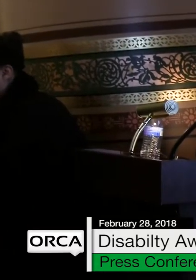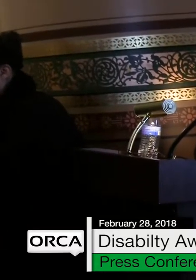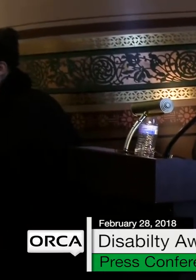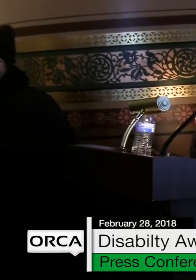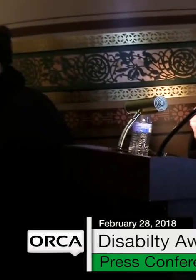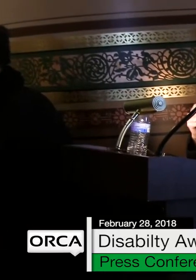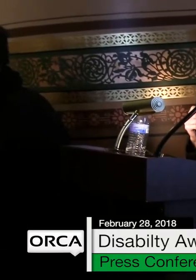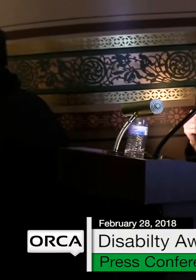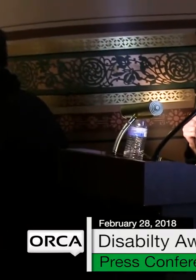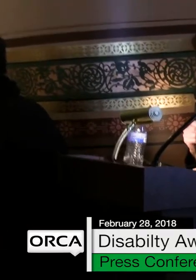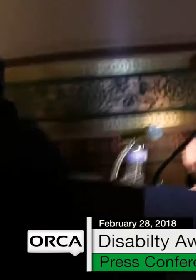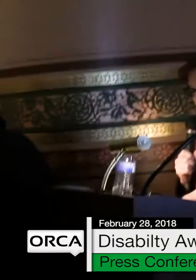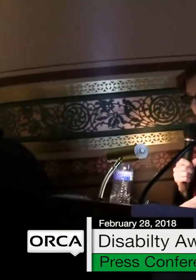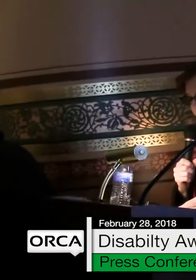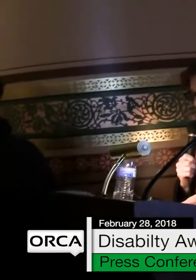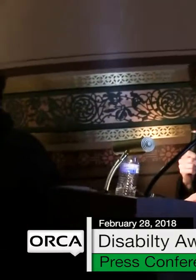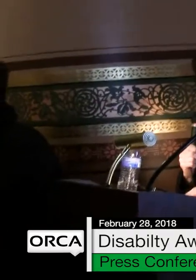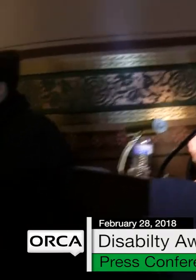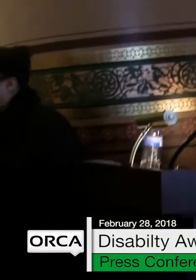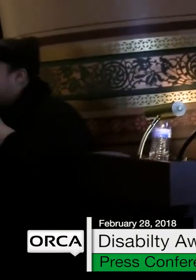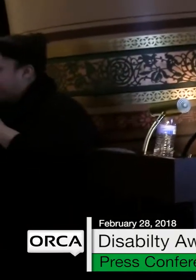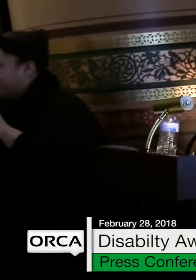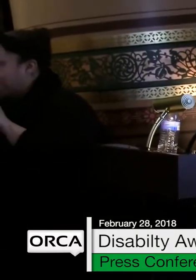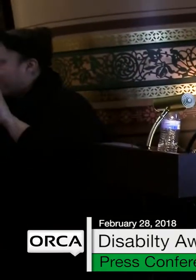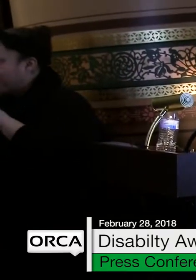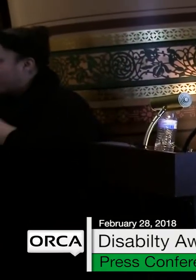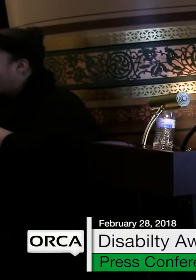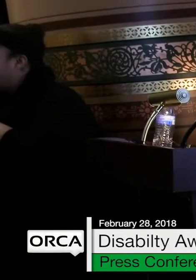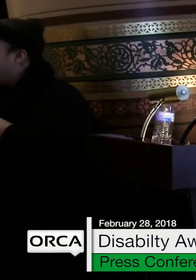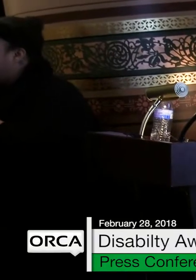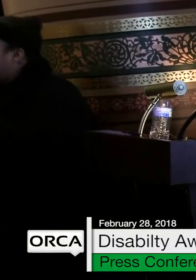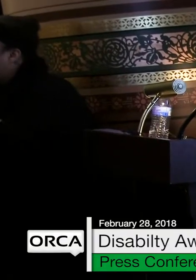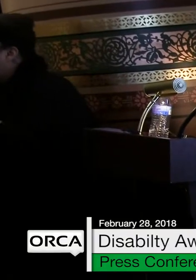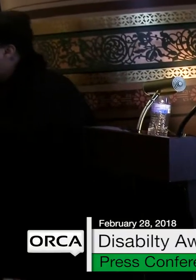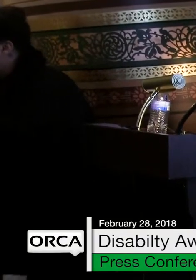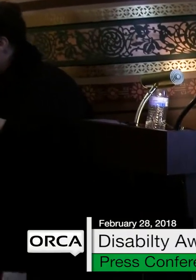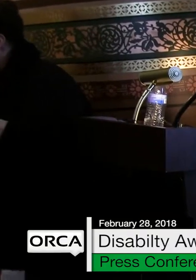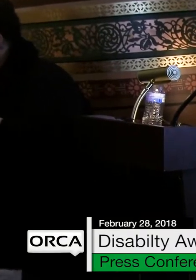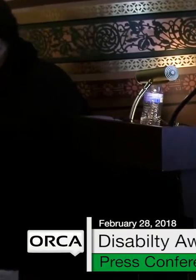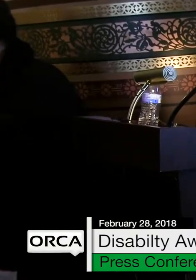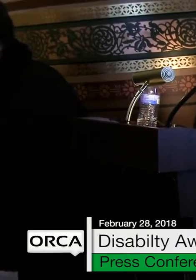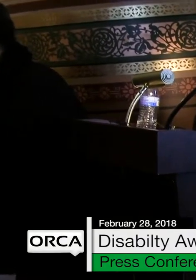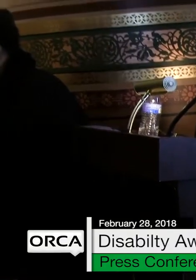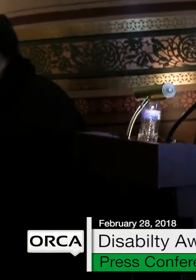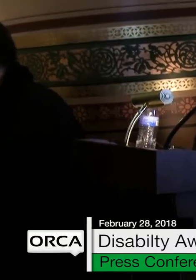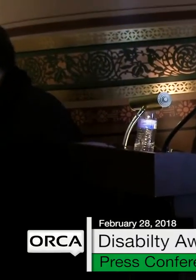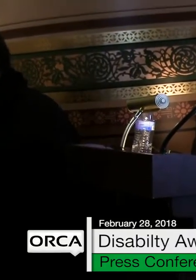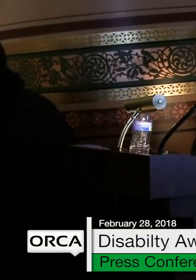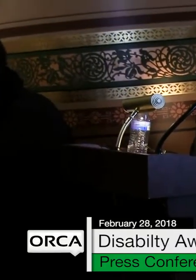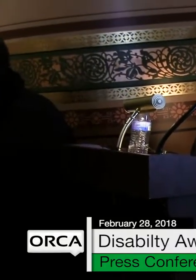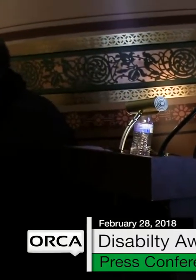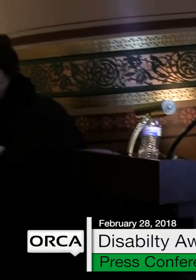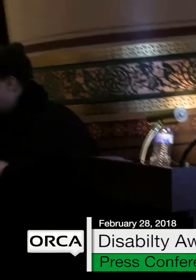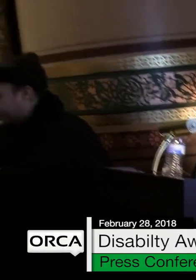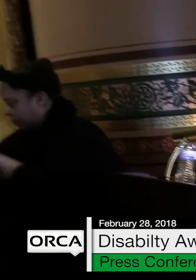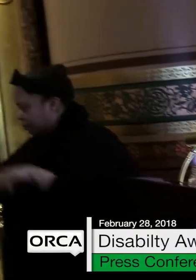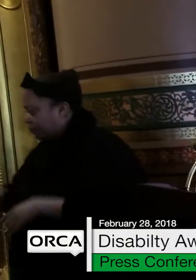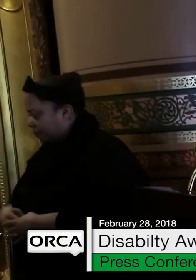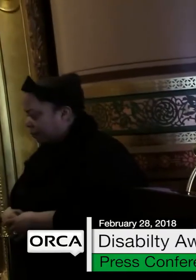As Ed said, children with disabilities are entitled to a free and appropriate education in the least restricted environment.